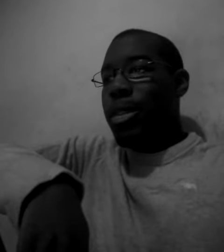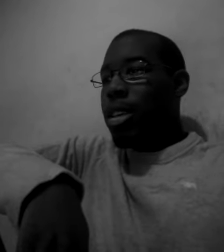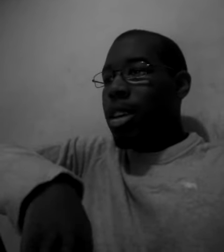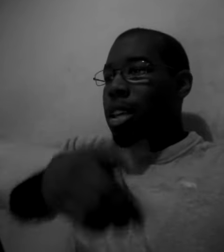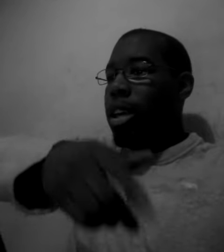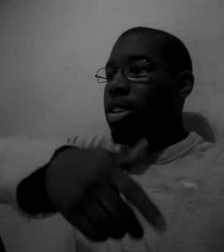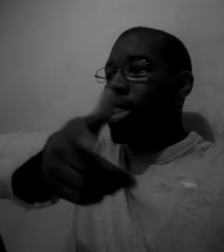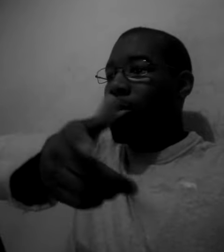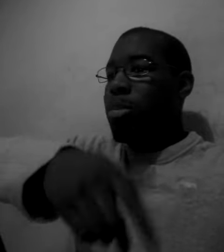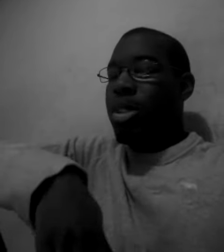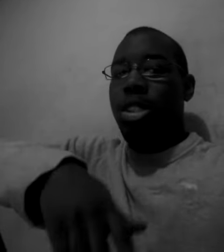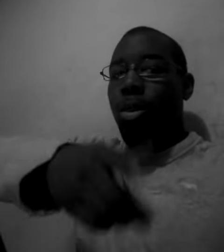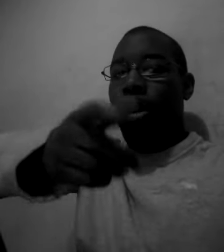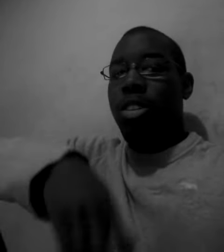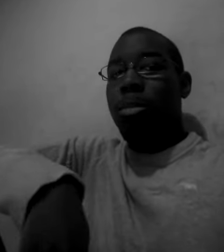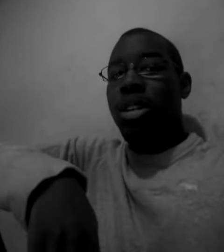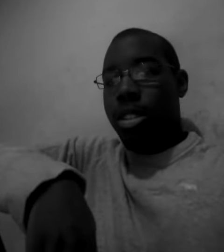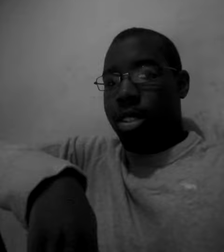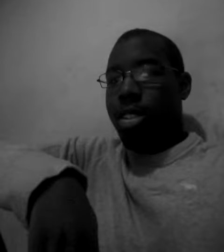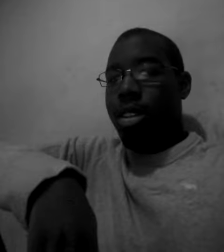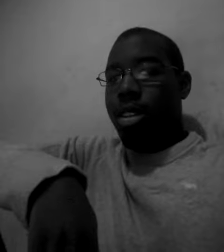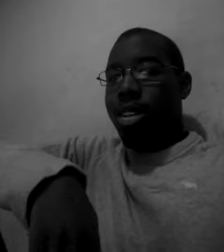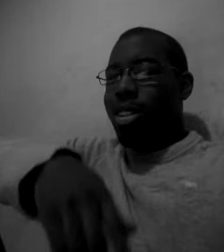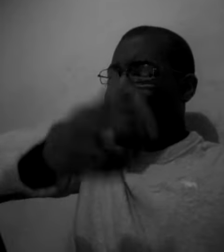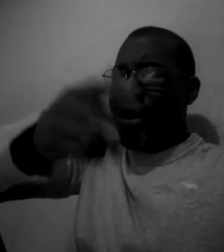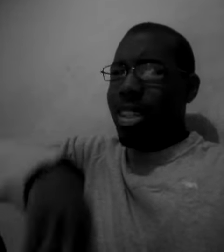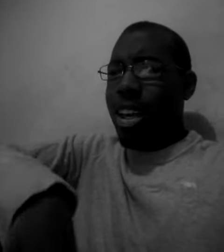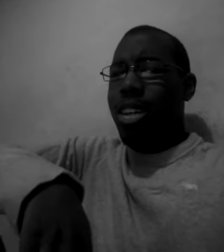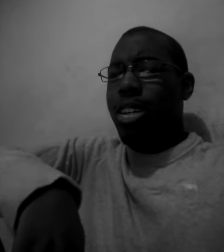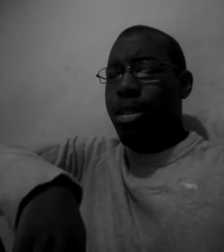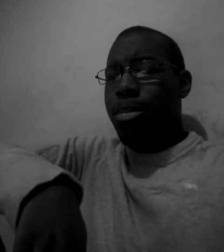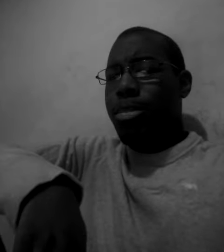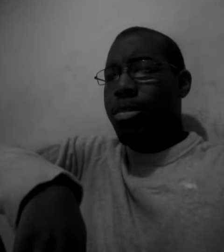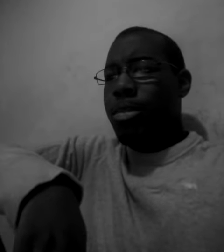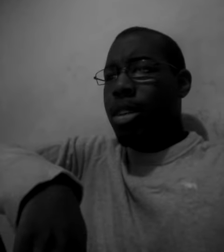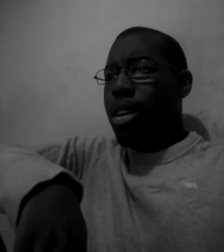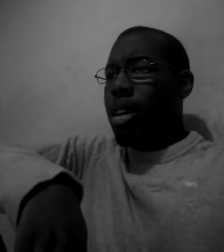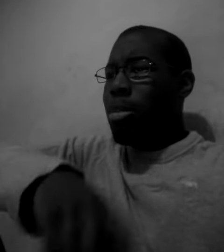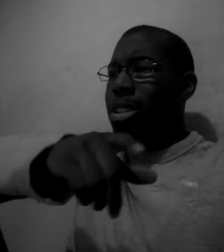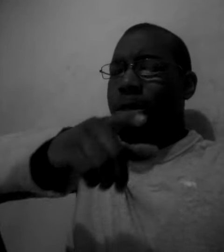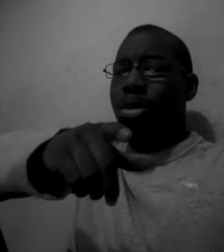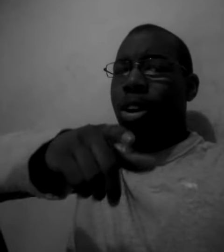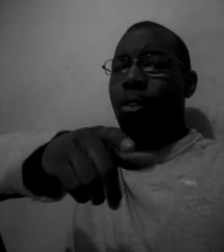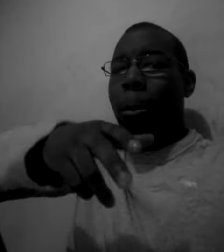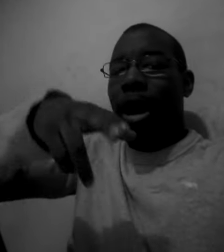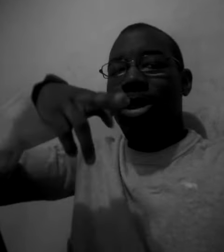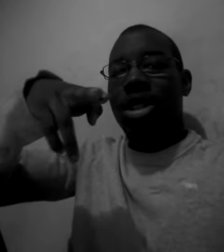In the end, you're just one person in the world of millions. So let the hate come. But the support overpowers their